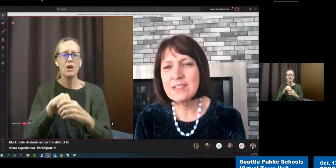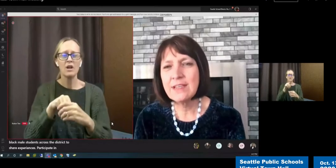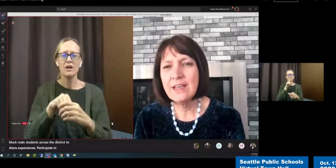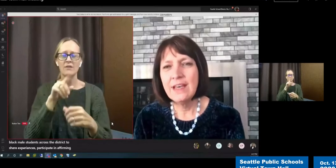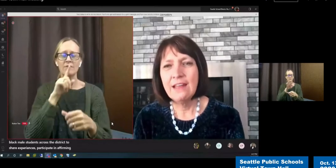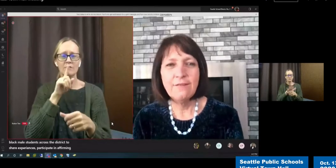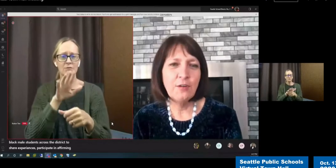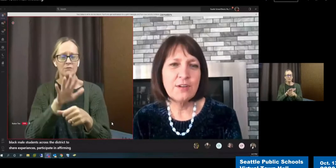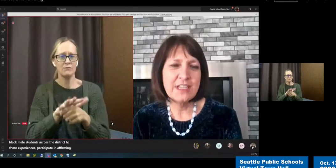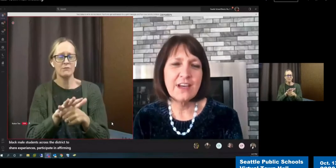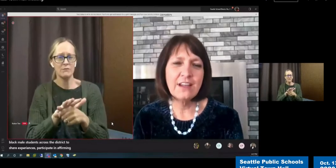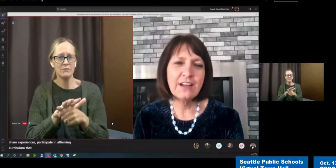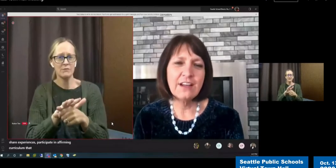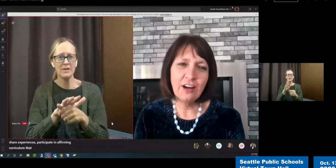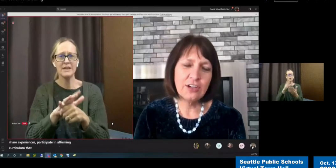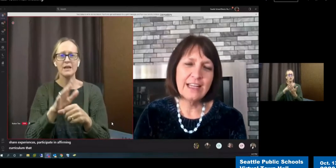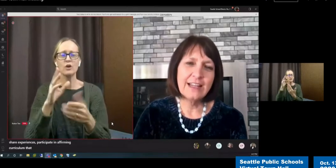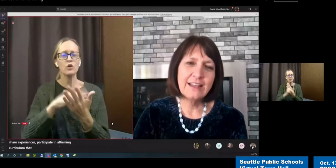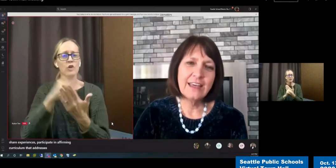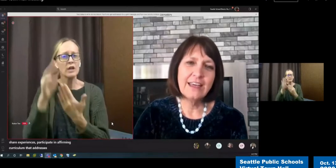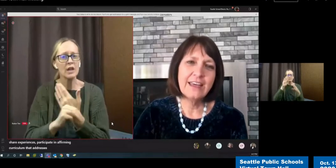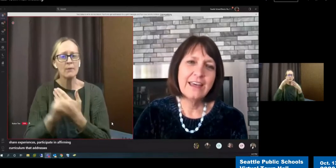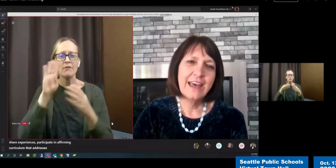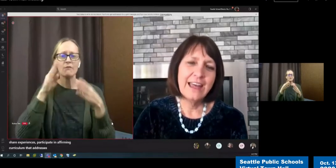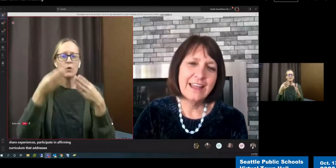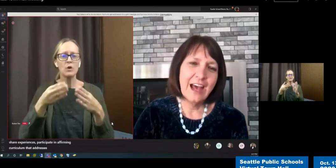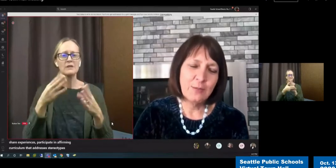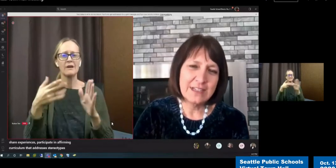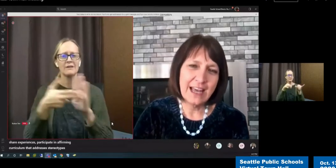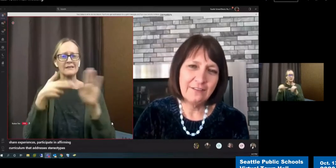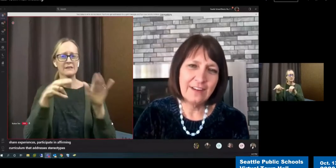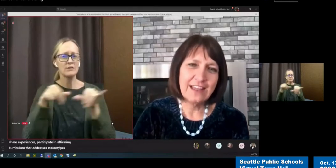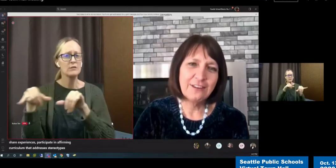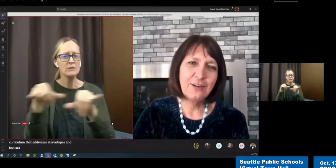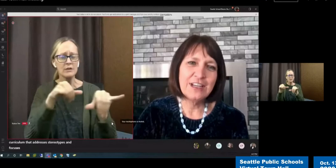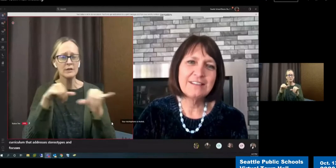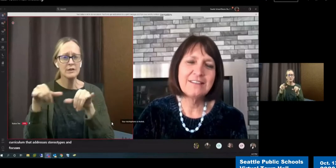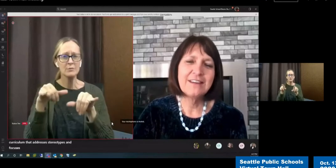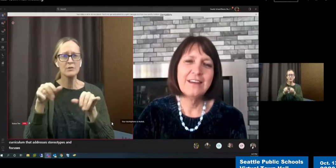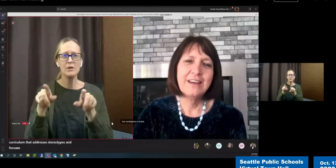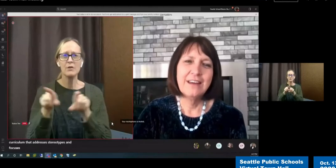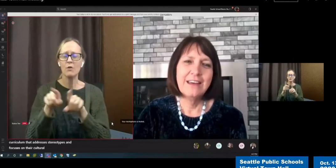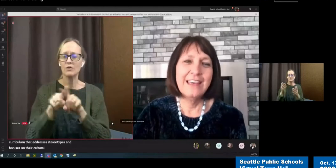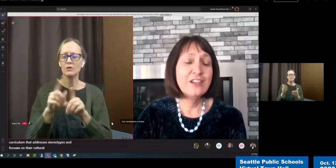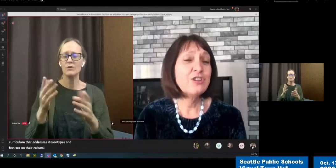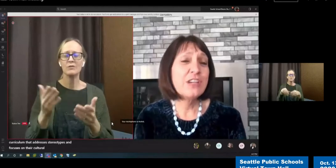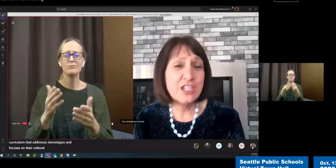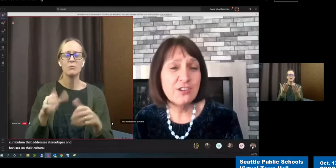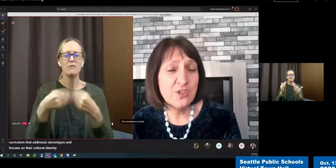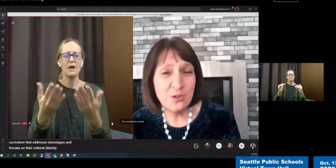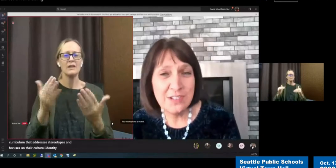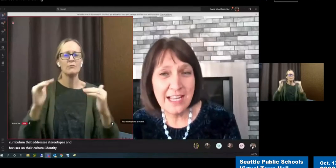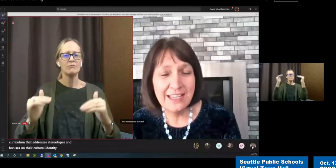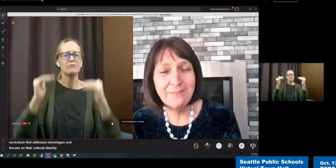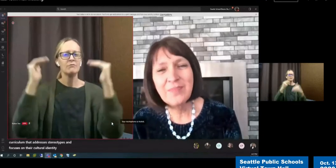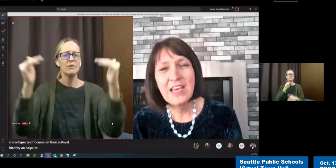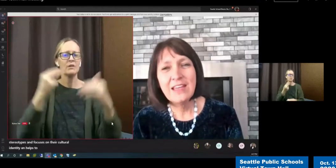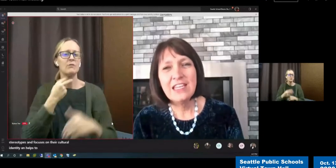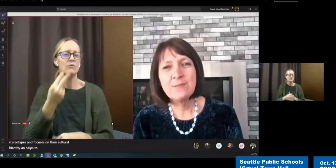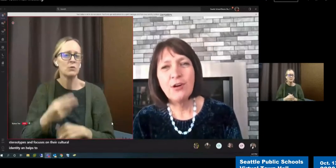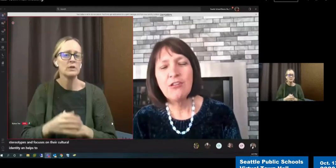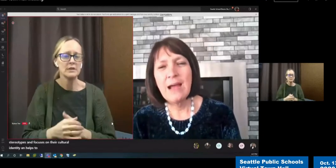and focuses on their cultural identity and helps to elevate their voice. In a traditional school setting,